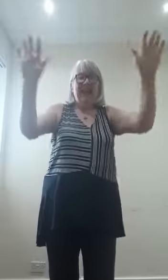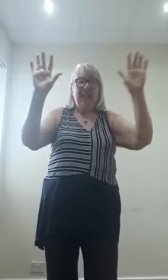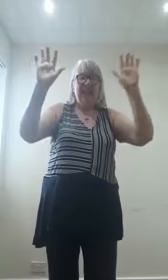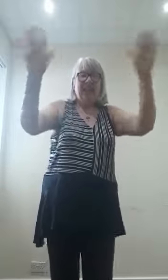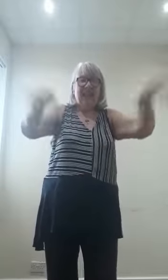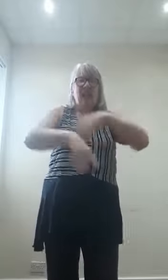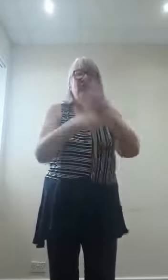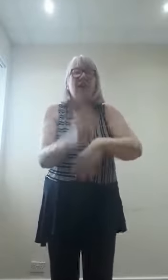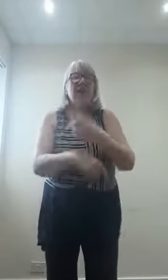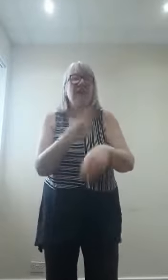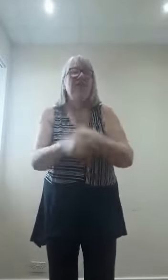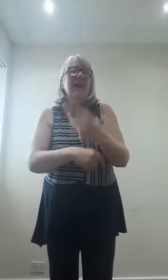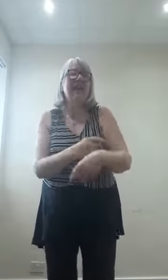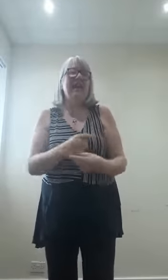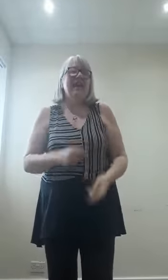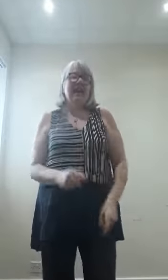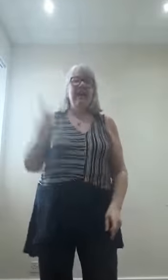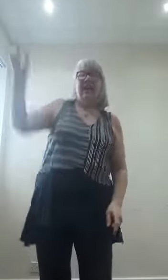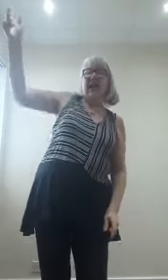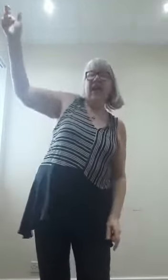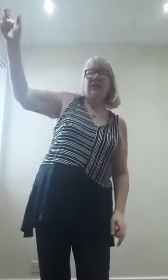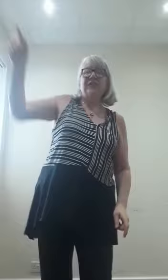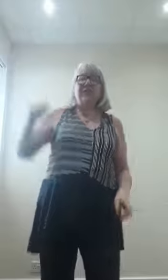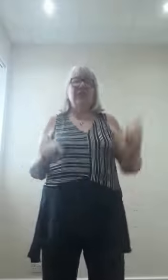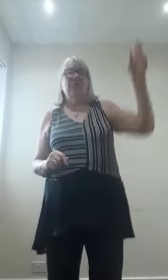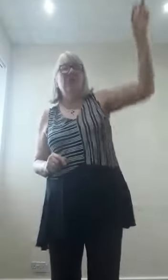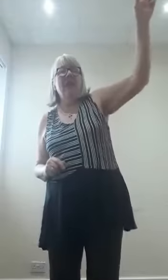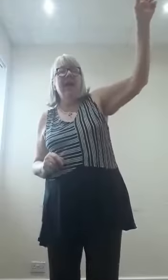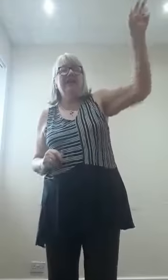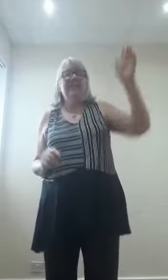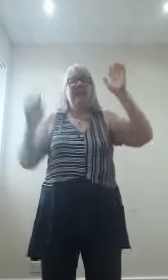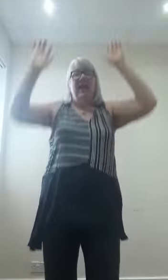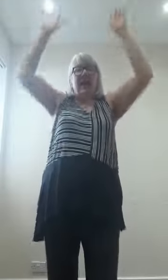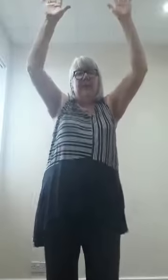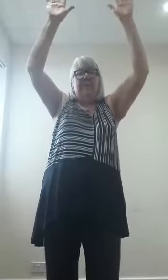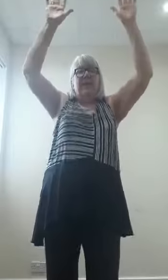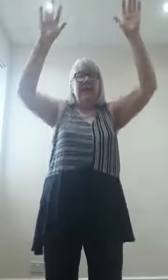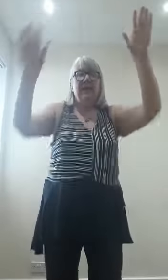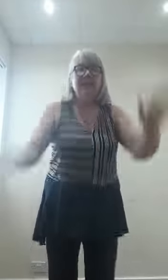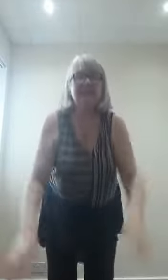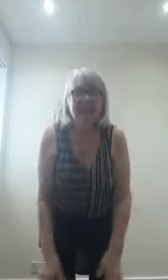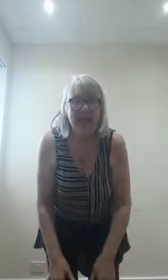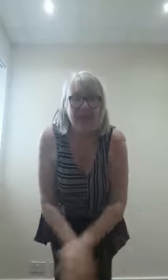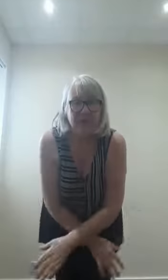Grand coffee. Left, right, up, down.